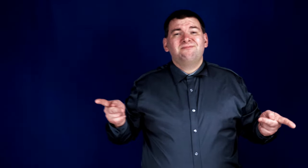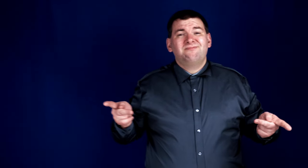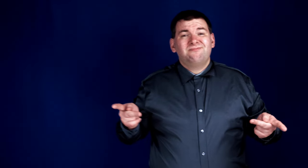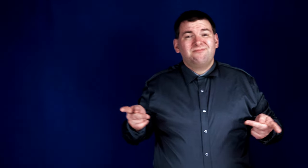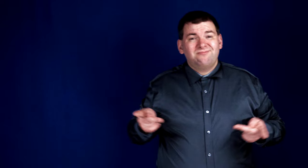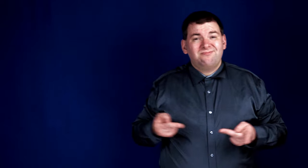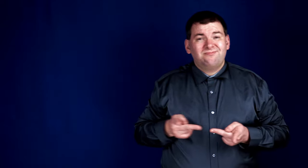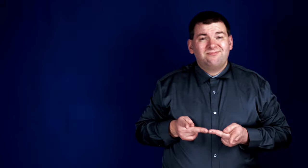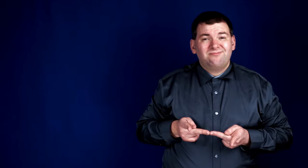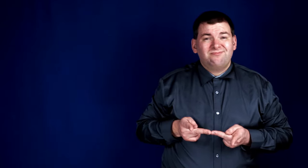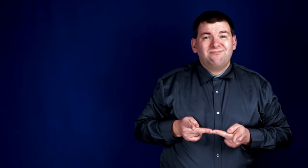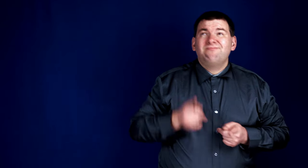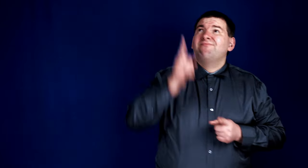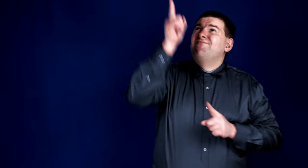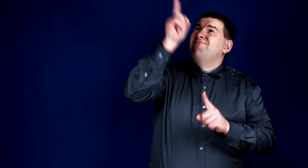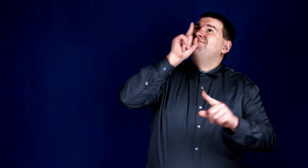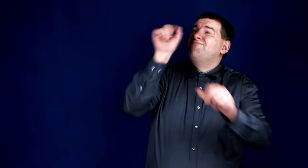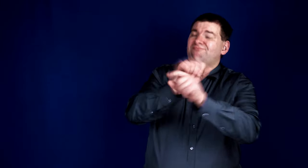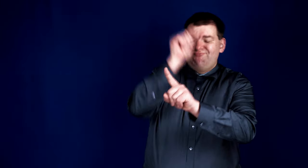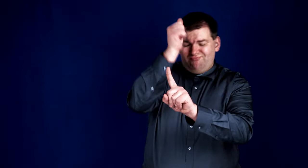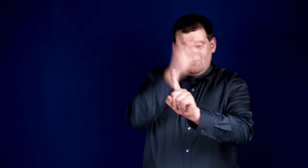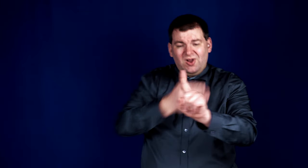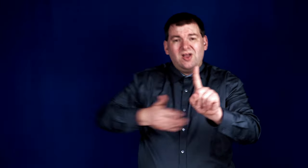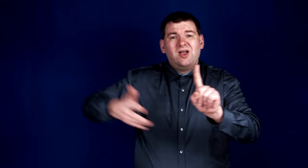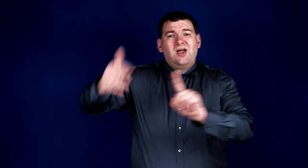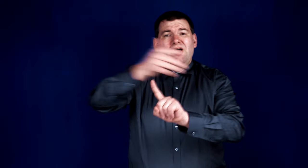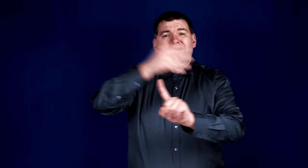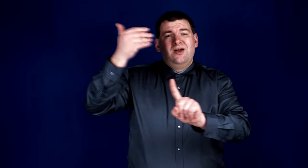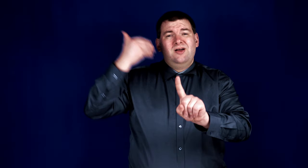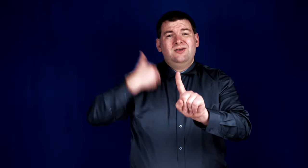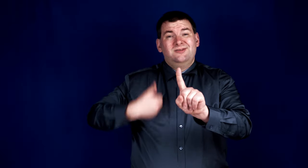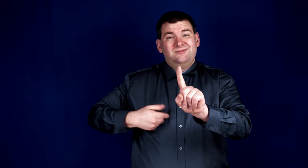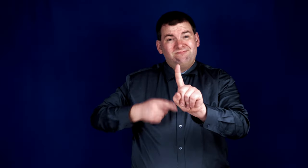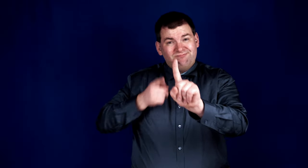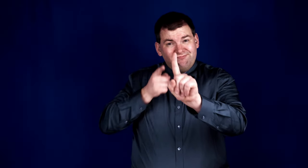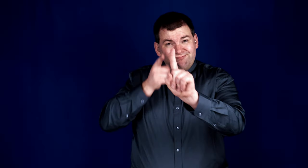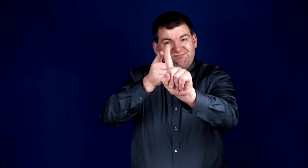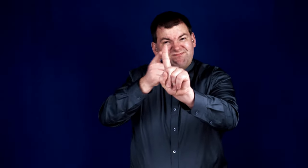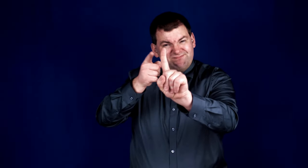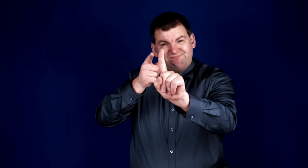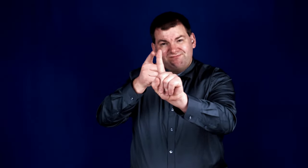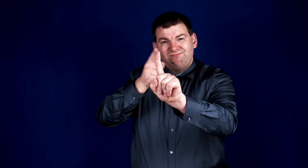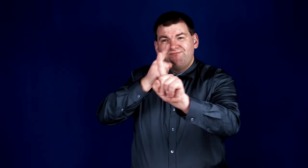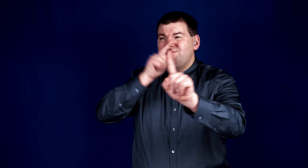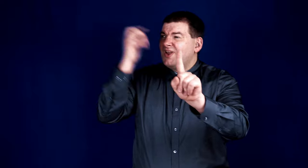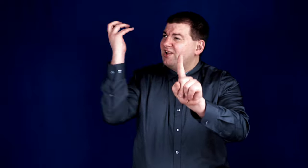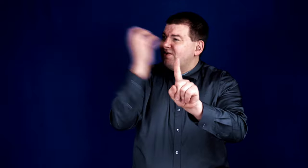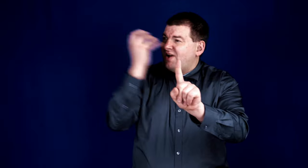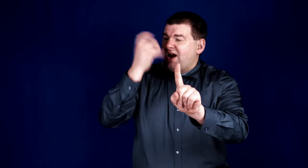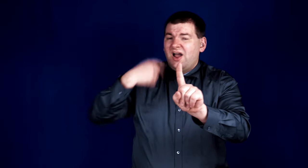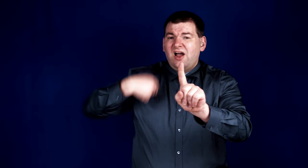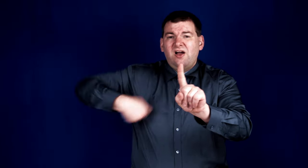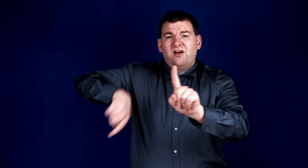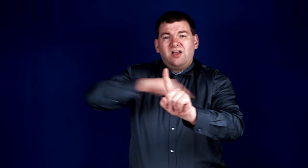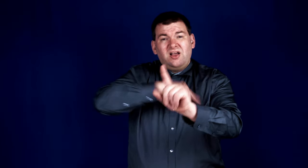You surround us, you astound us,